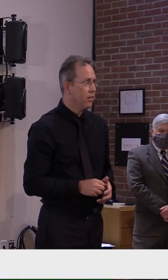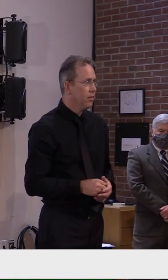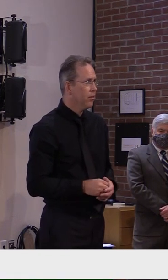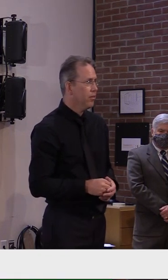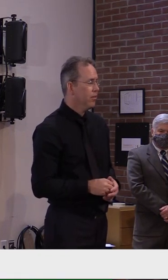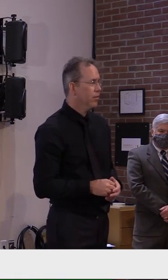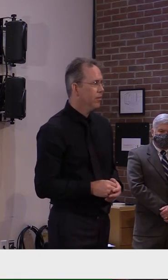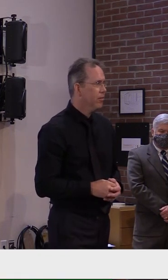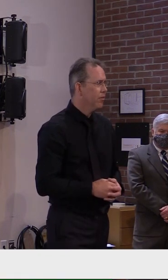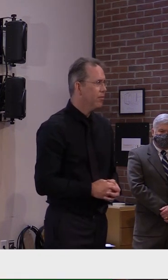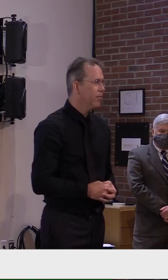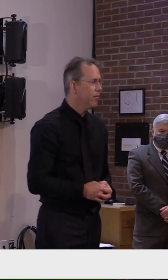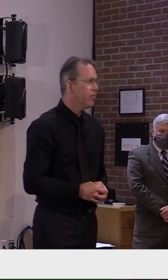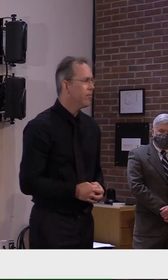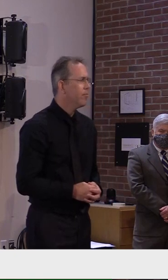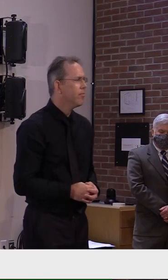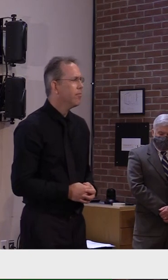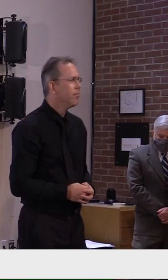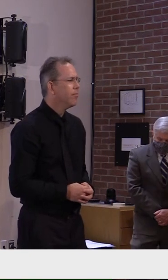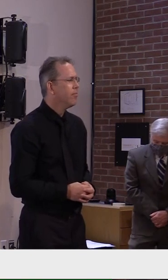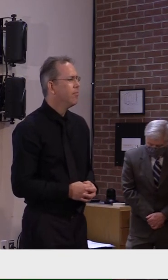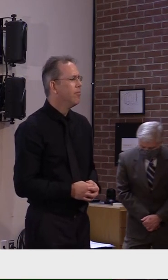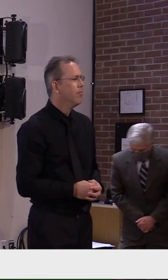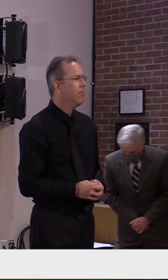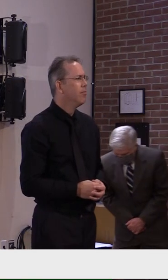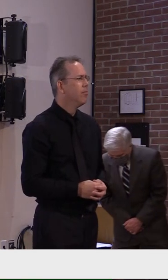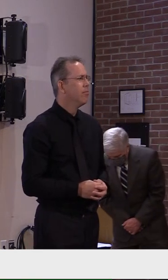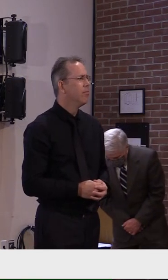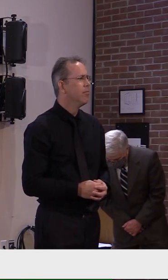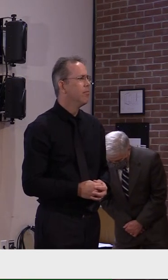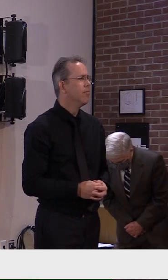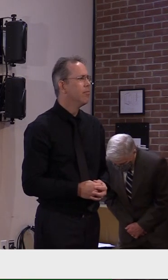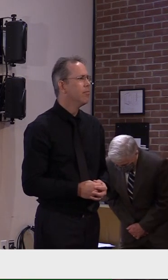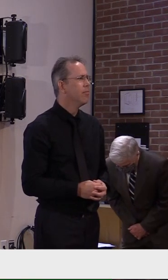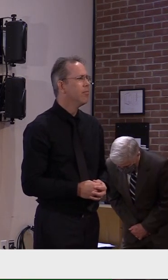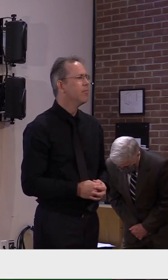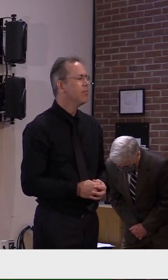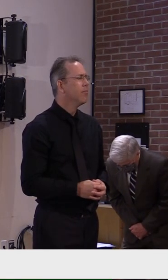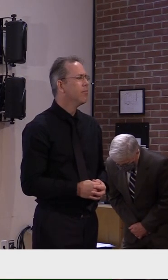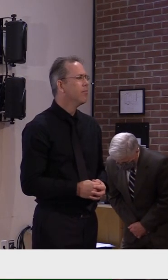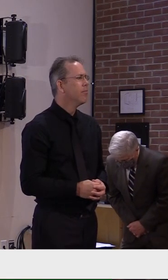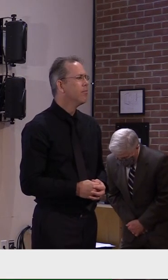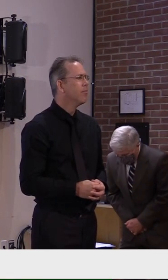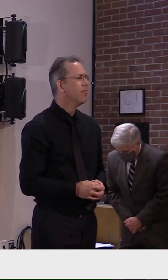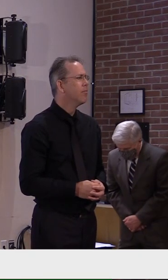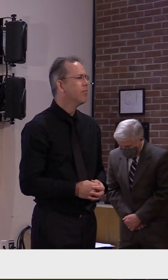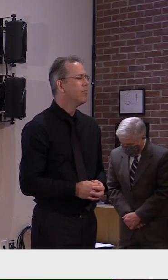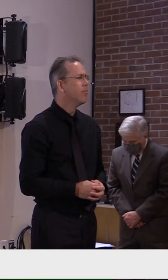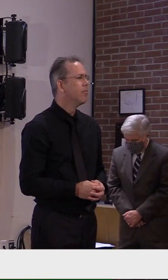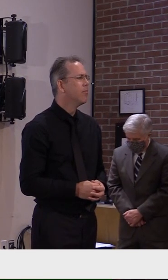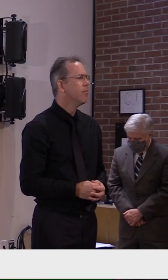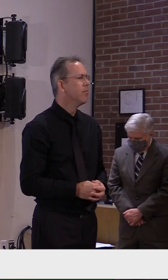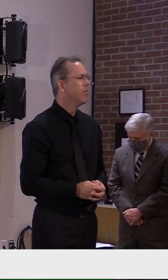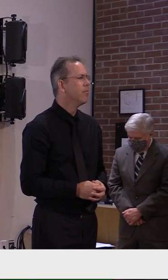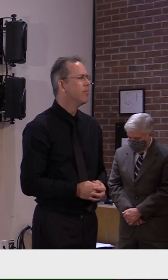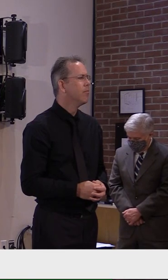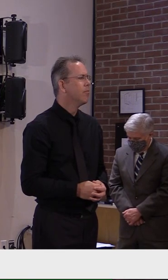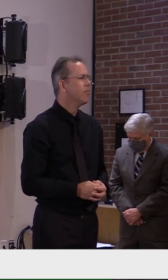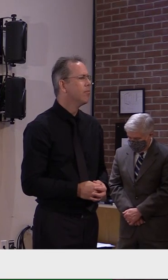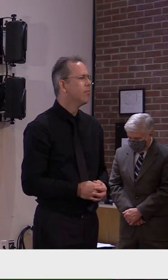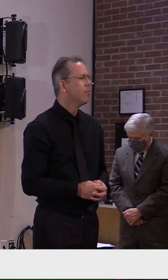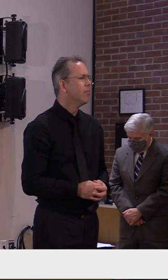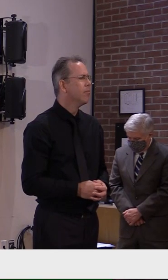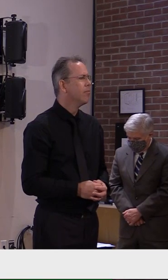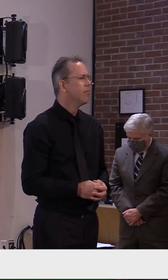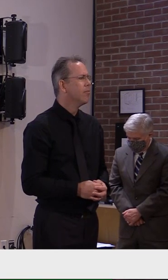dr barry is about the question of pandemic fatigue and how exactly you all the state officials know about combating that and